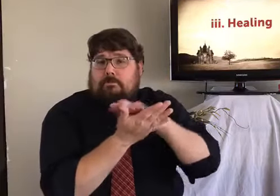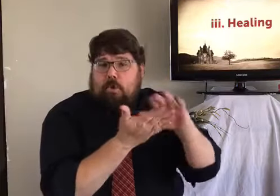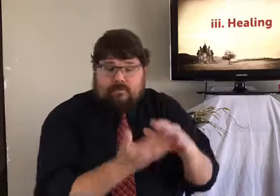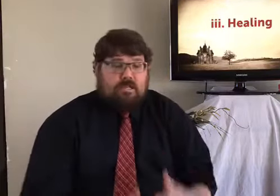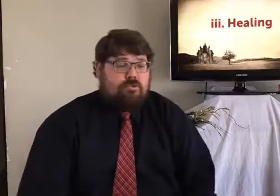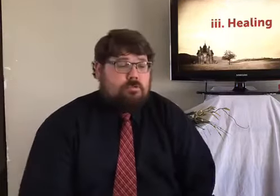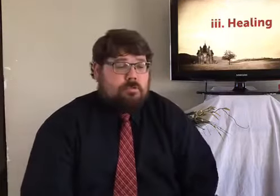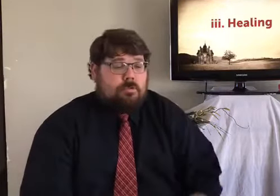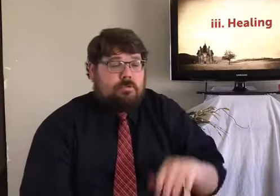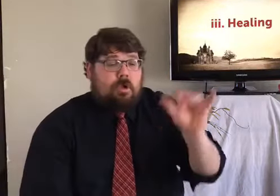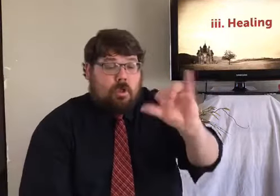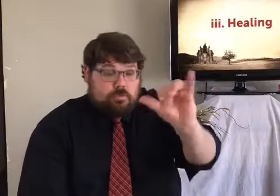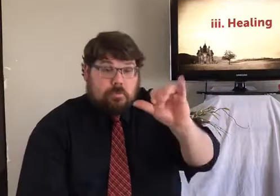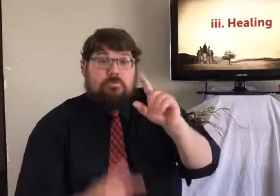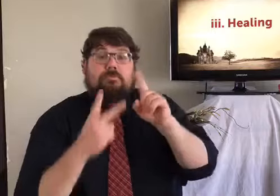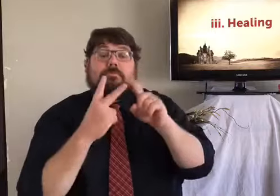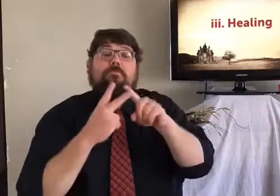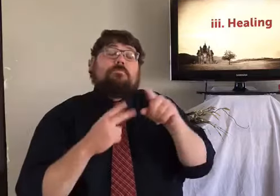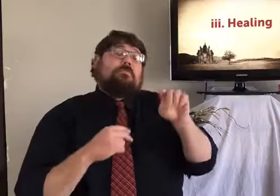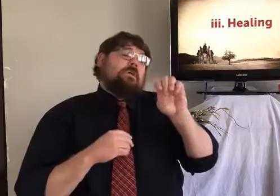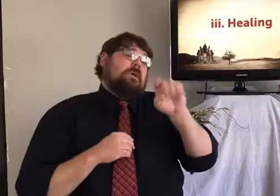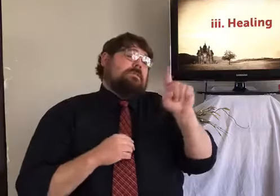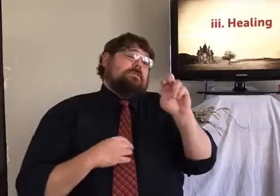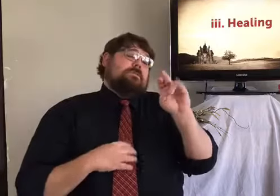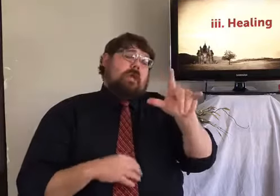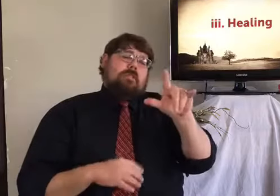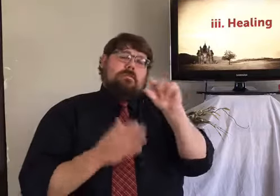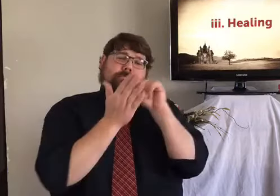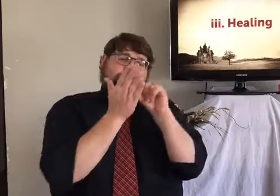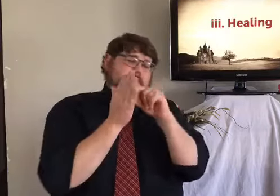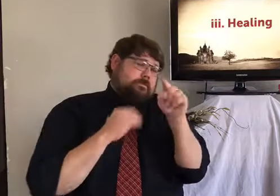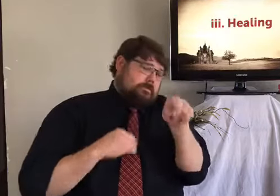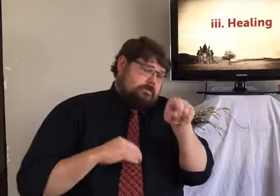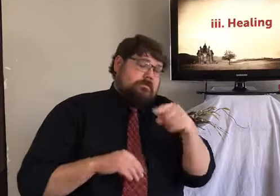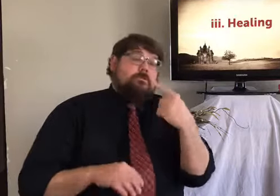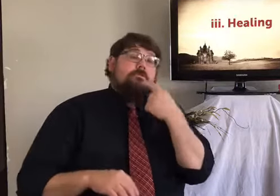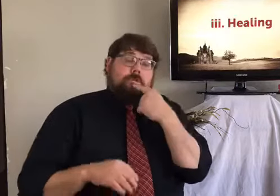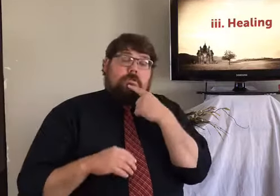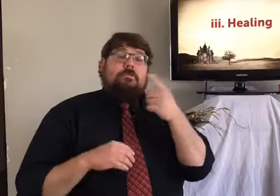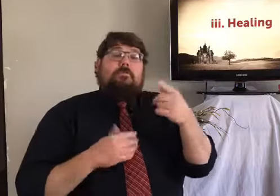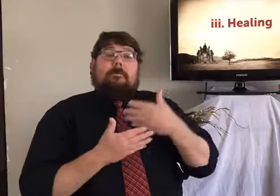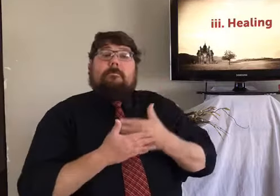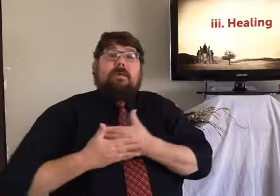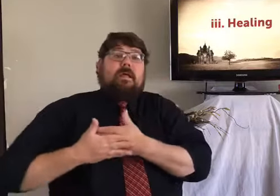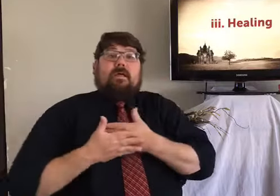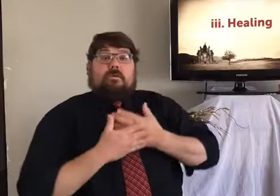you know, salt does help cleaning things.